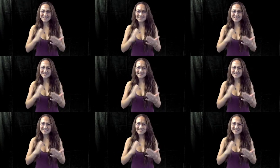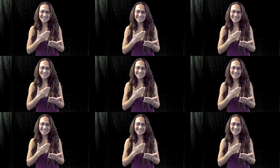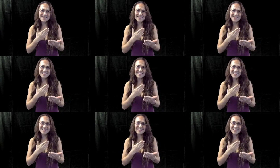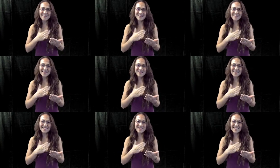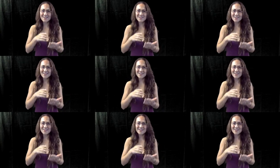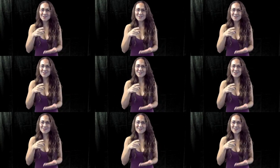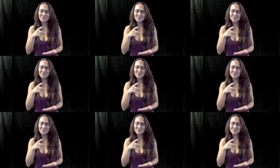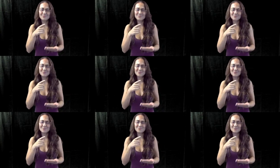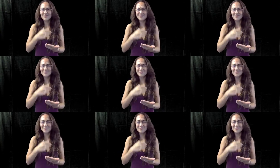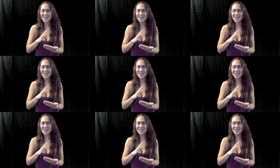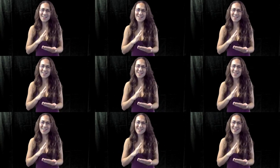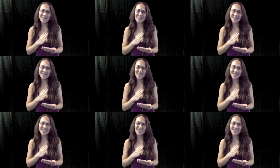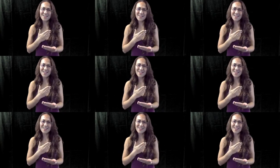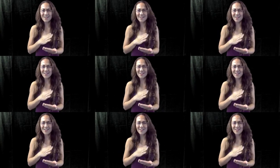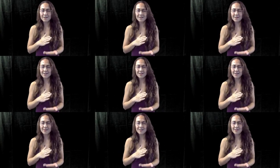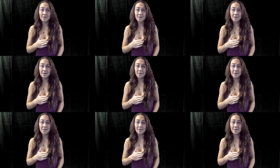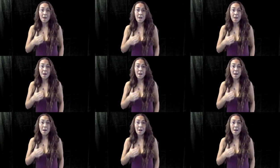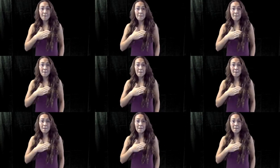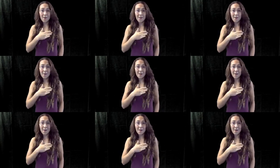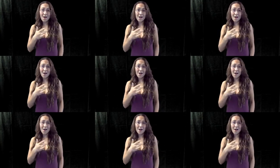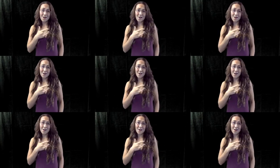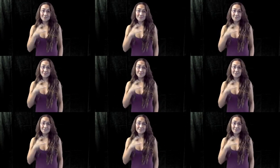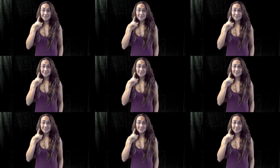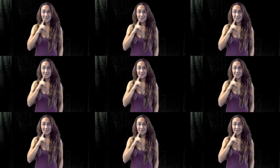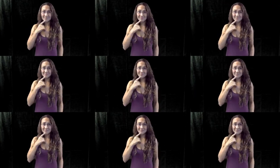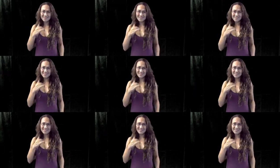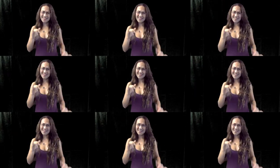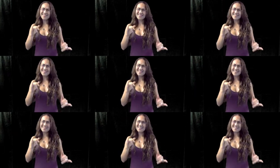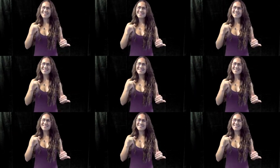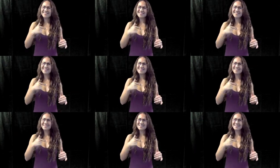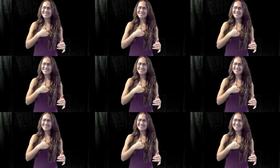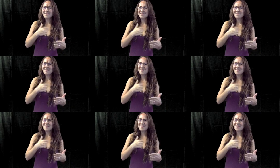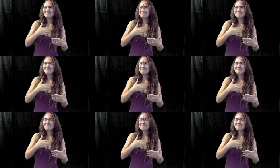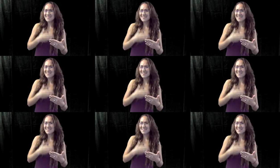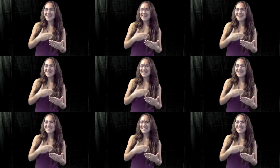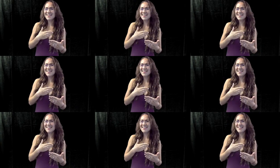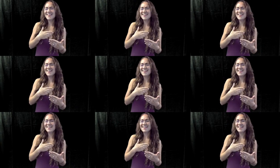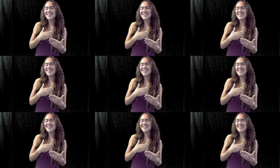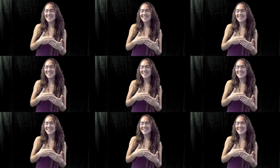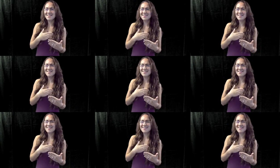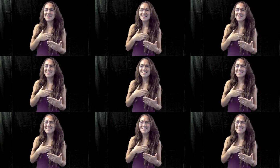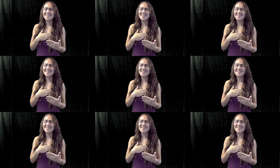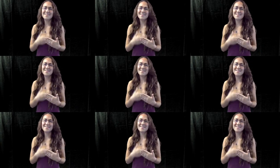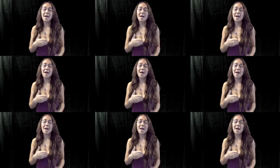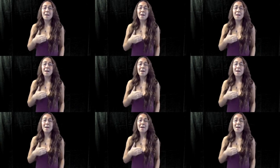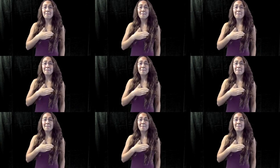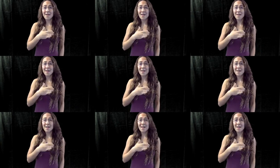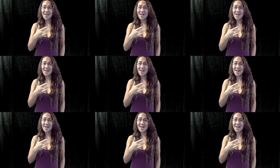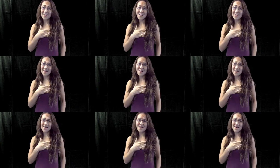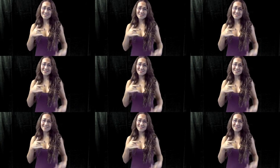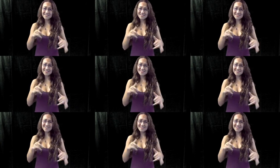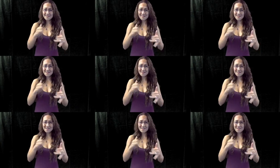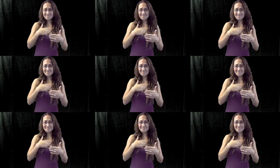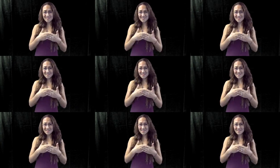truth, huh? My eyes come to... My eyes come